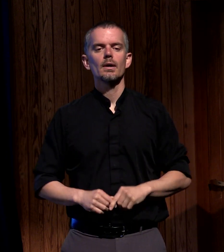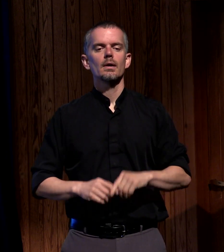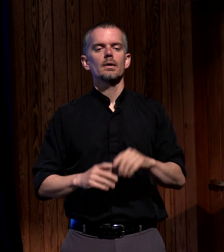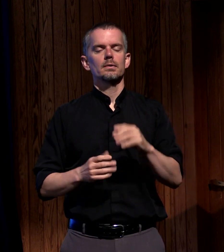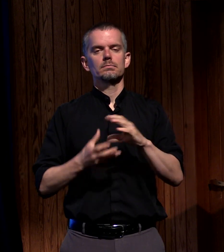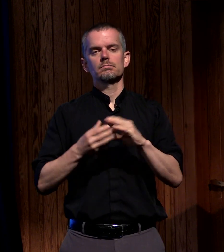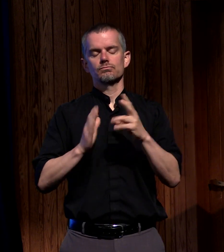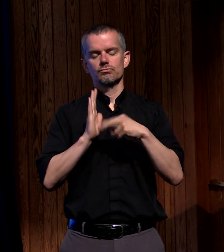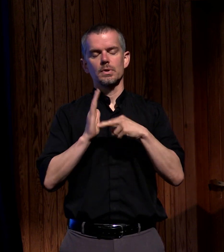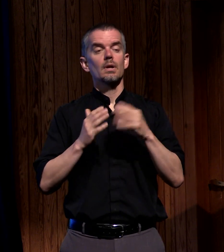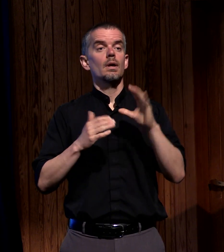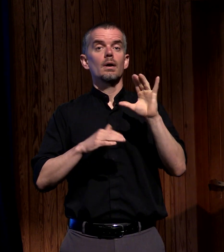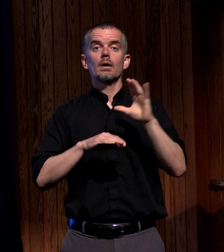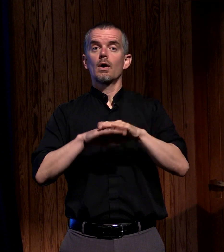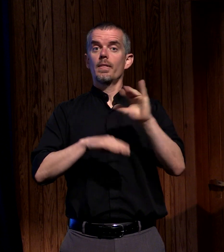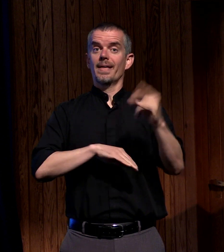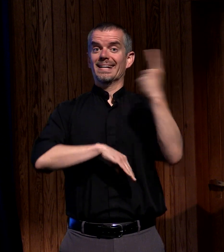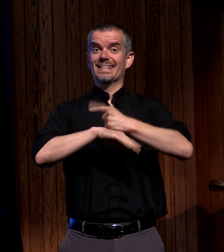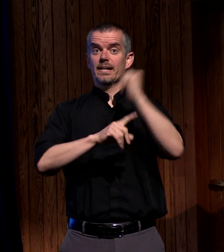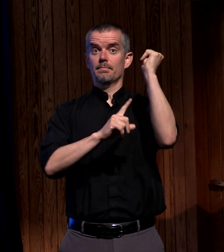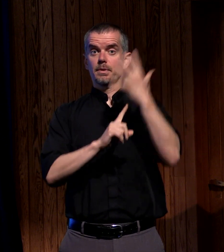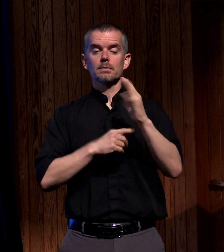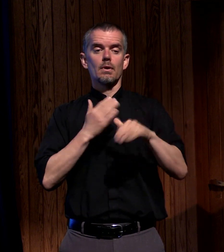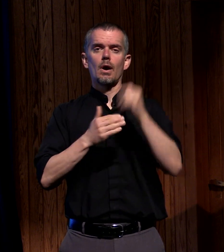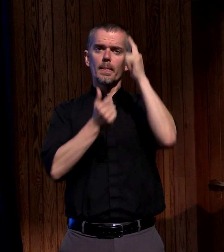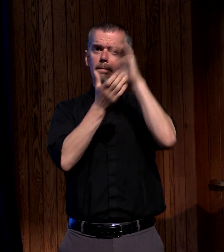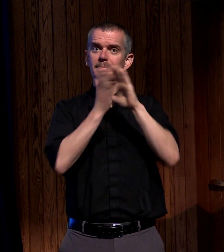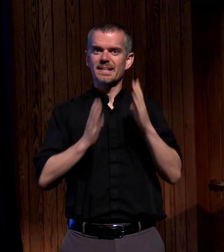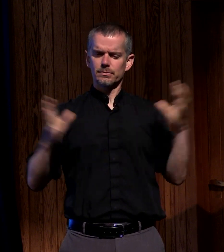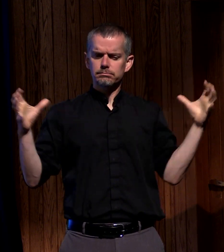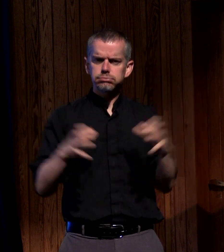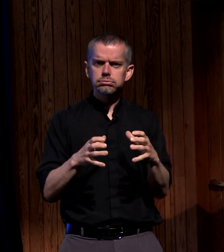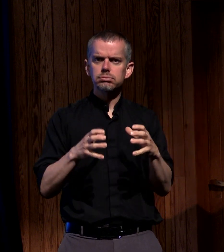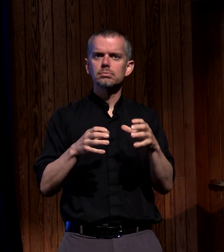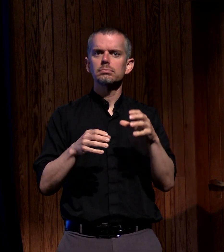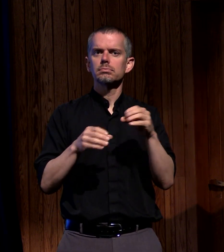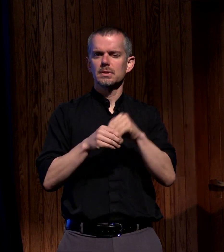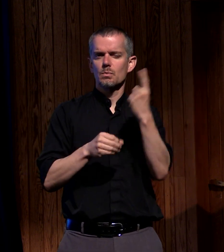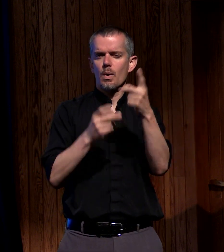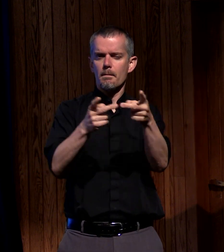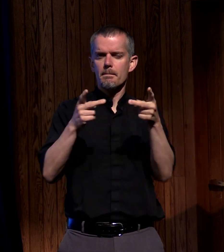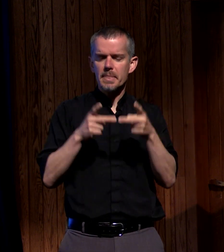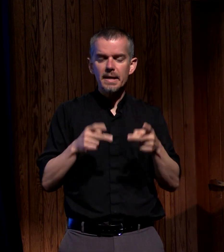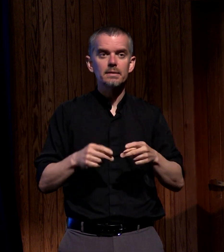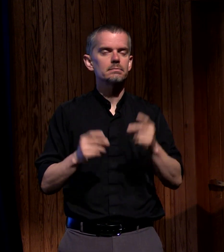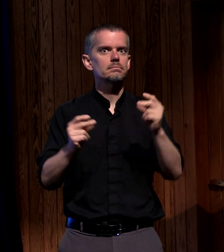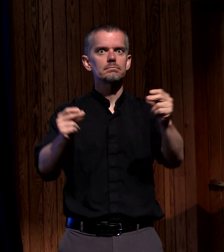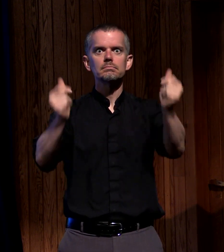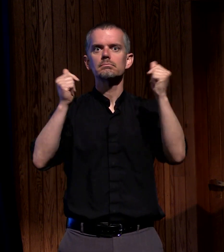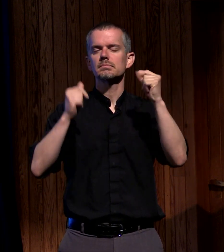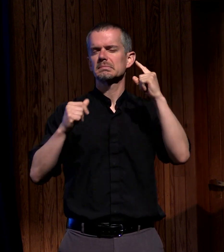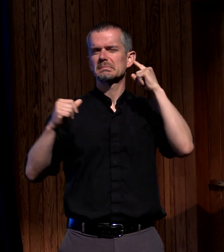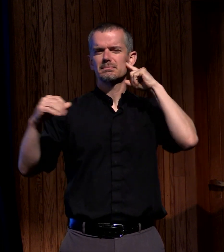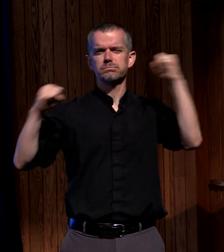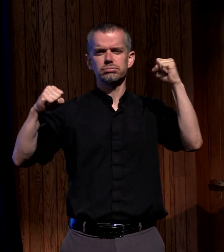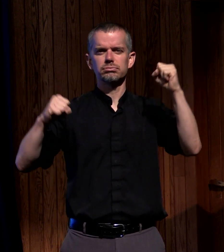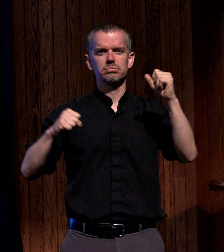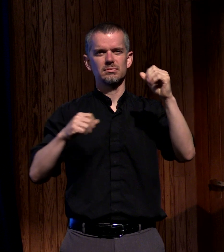day of Pentecost all the believers were meeting together in one place and suddenly there was a sound from heaven like the